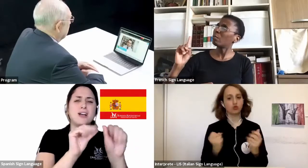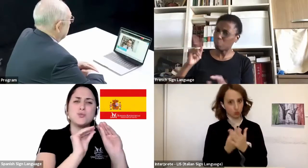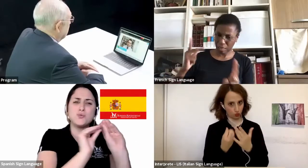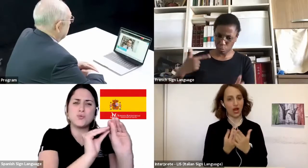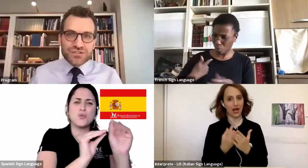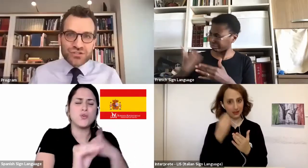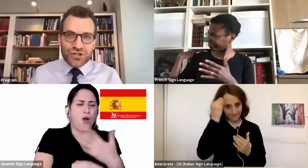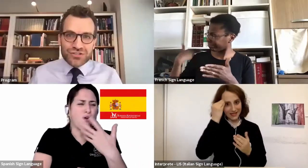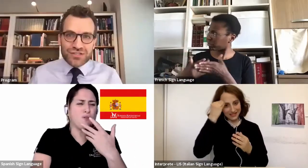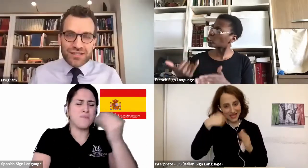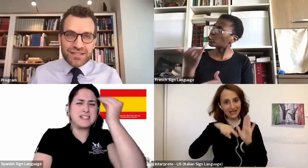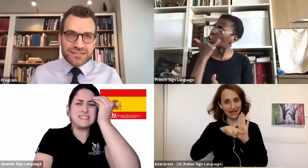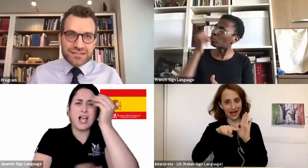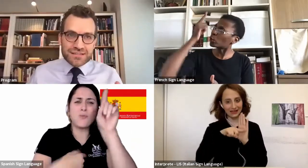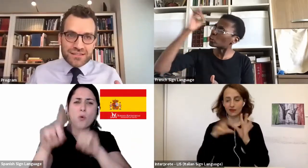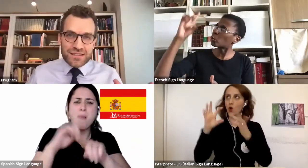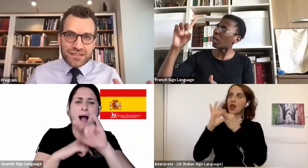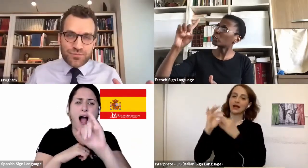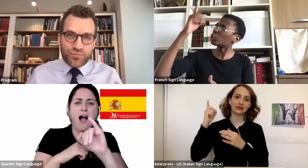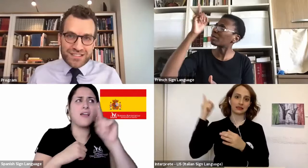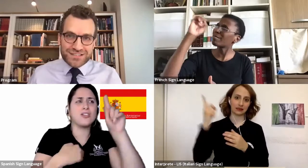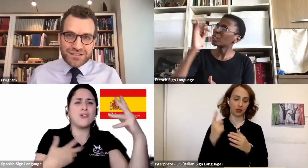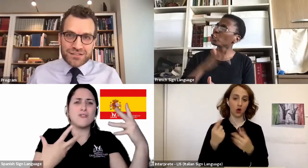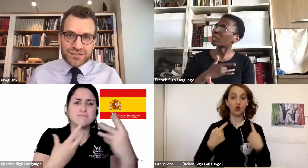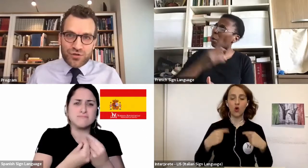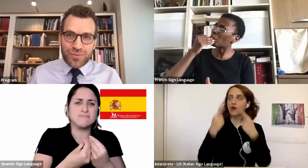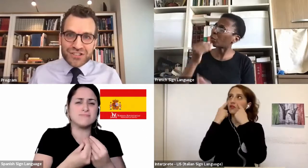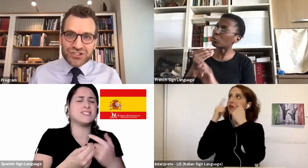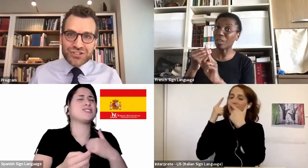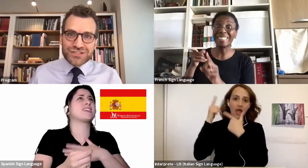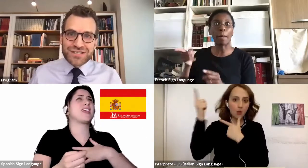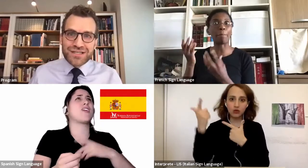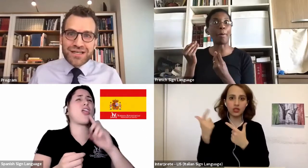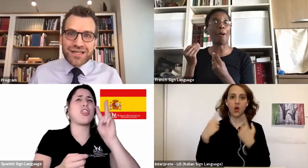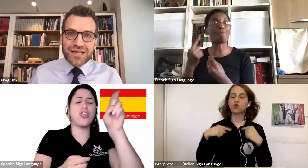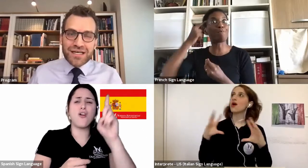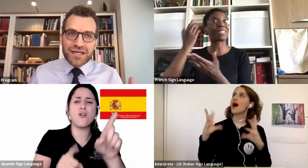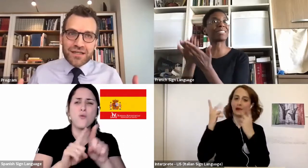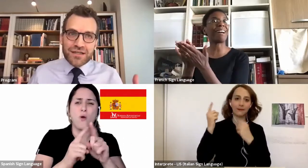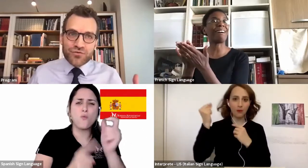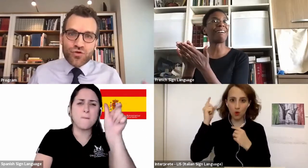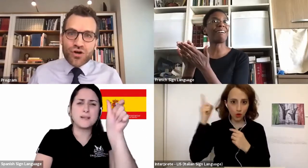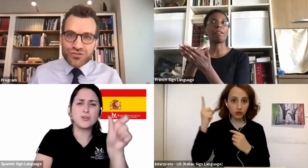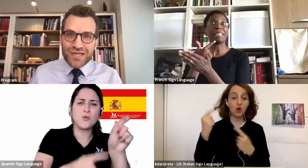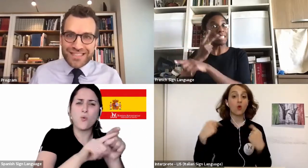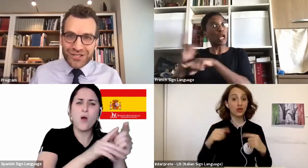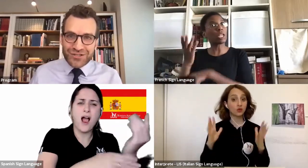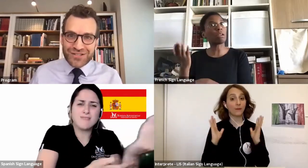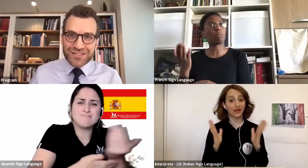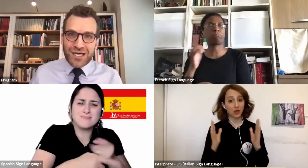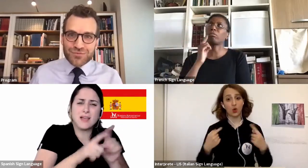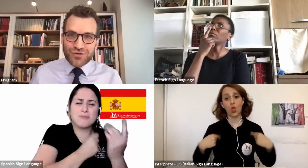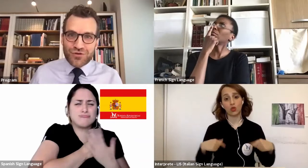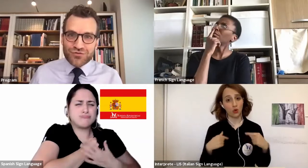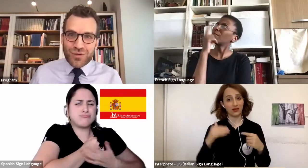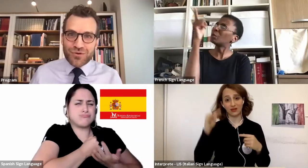as not this present, compassionate rock to lean on